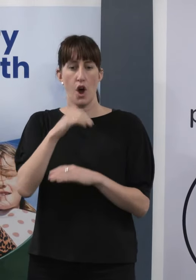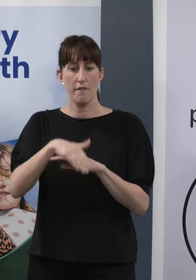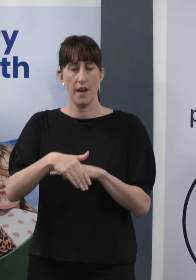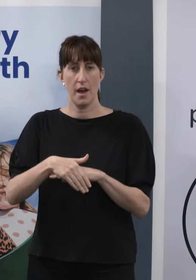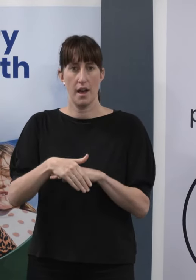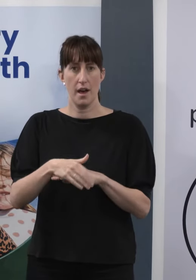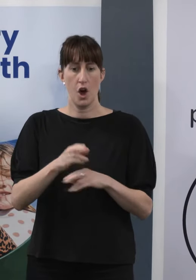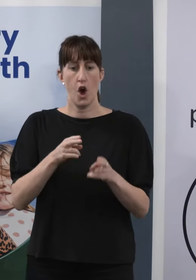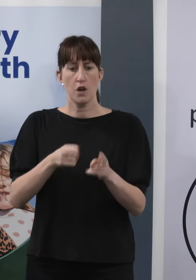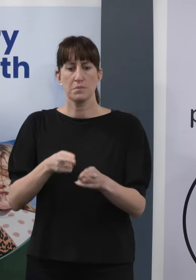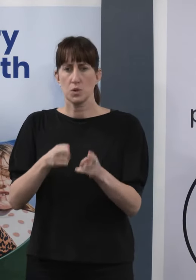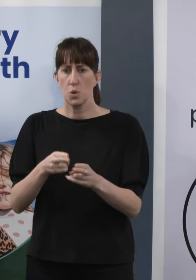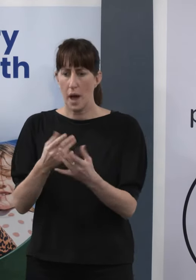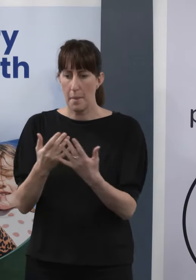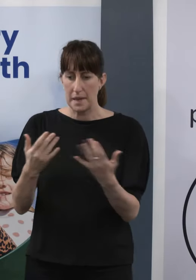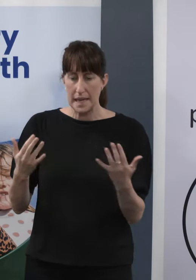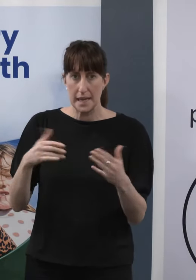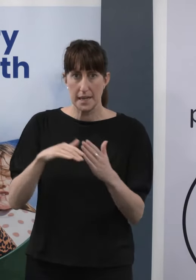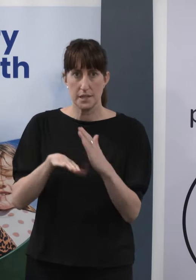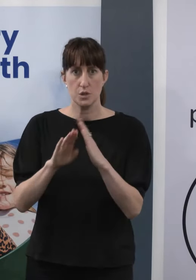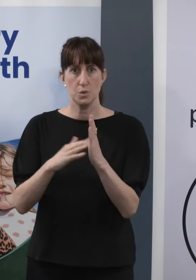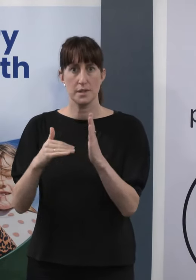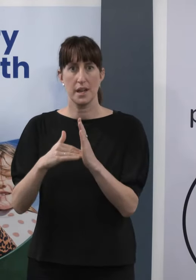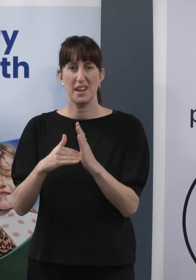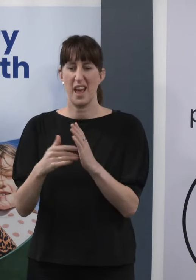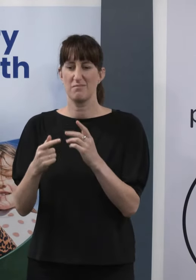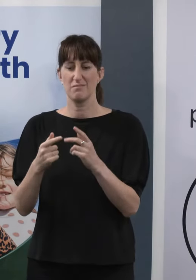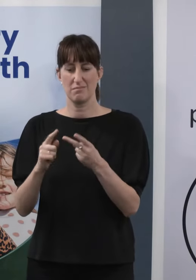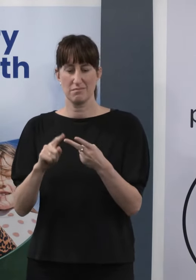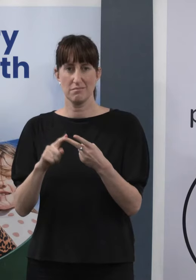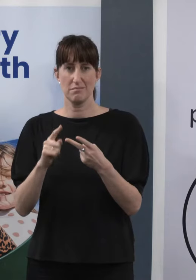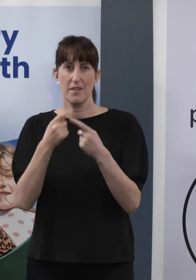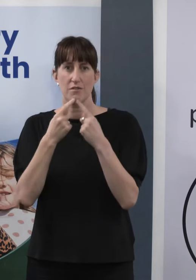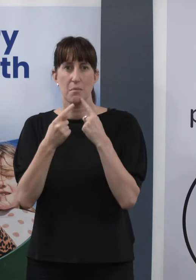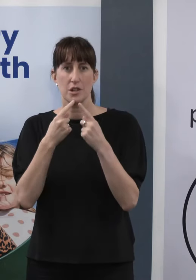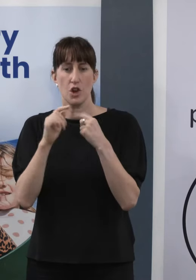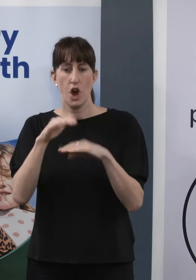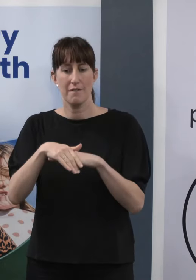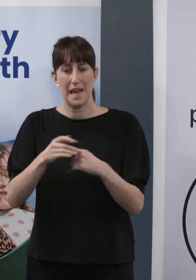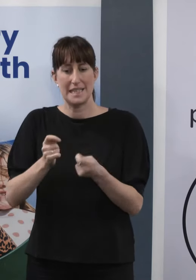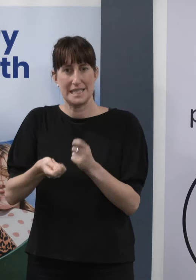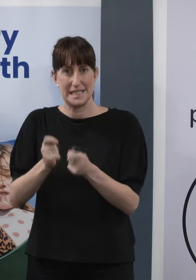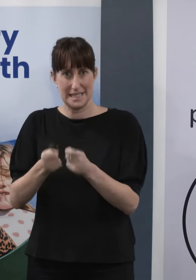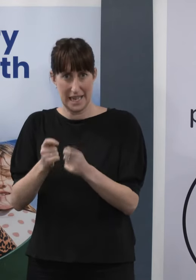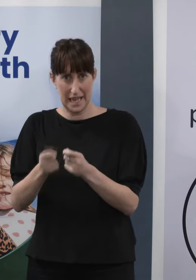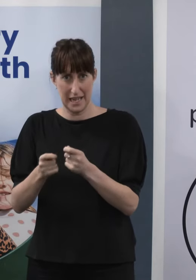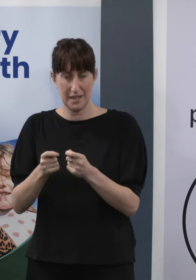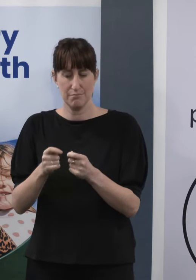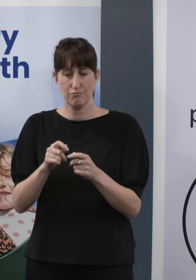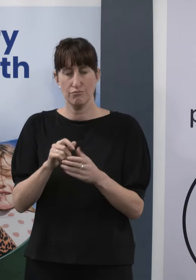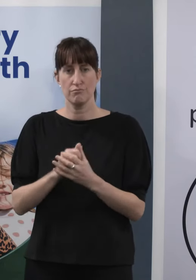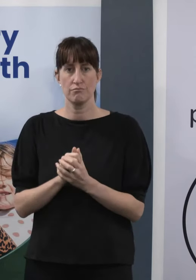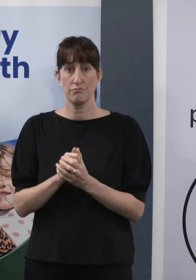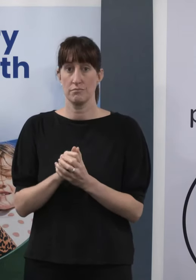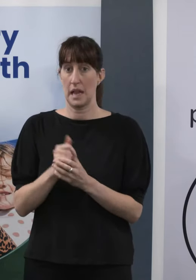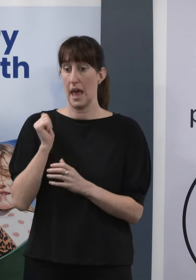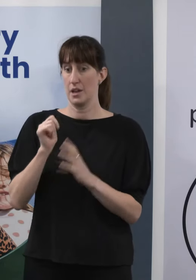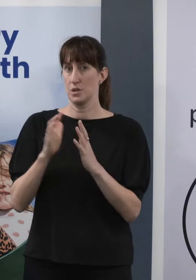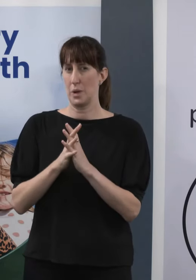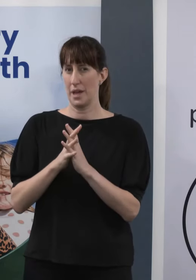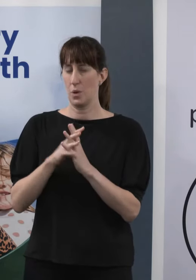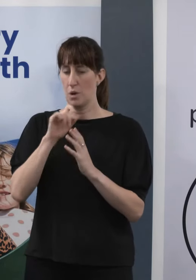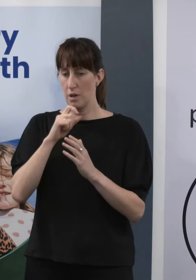and also a few more updates relating to surveillance and testing, which I touched on at the more detailed briefing we held here last week.